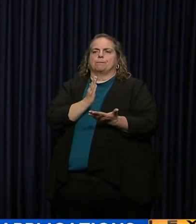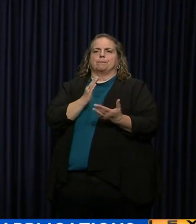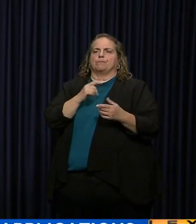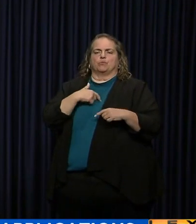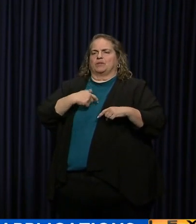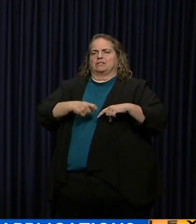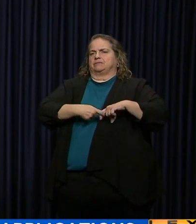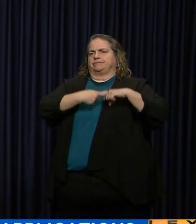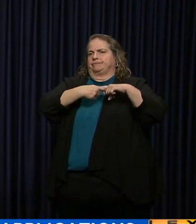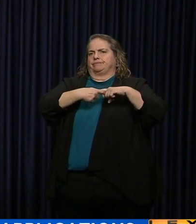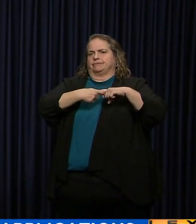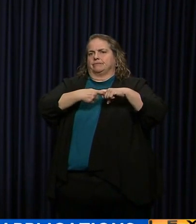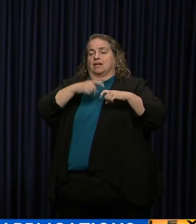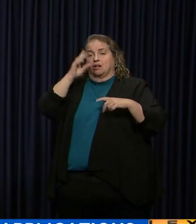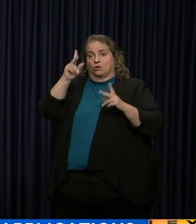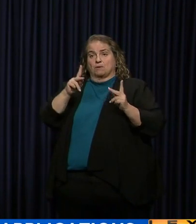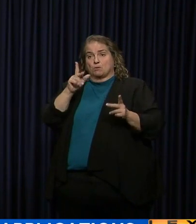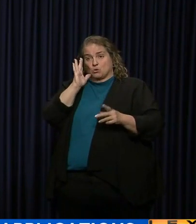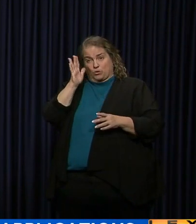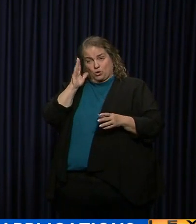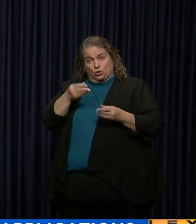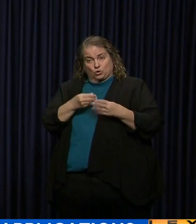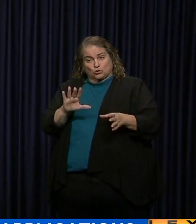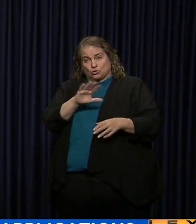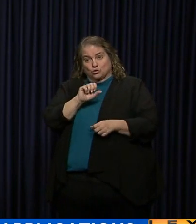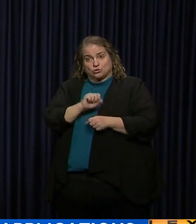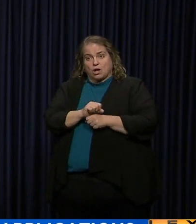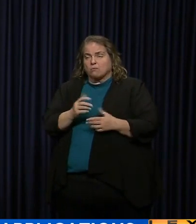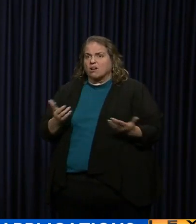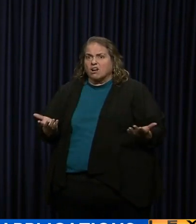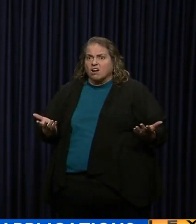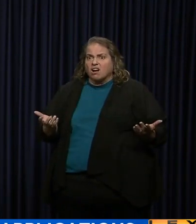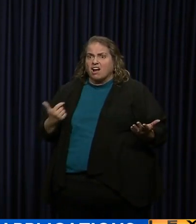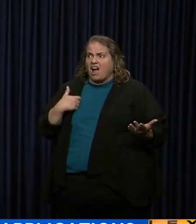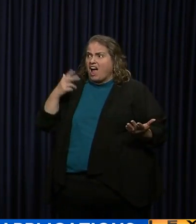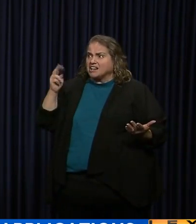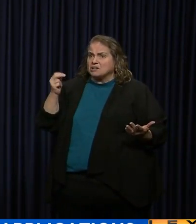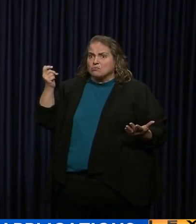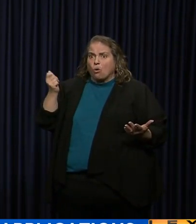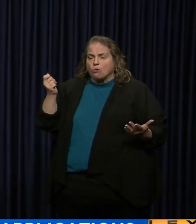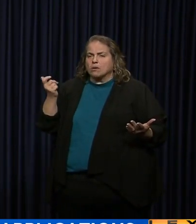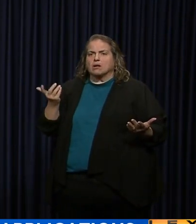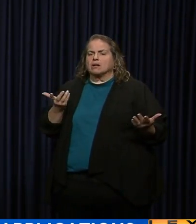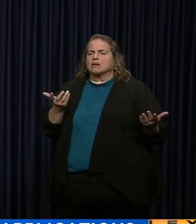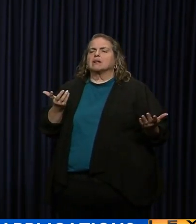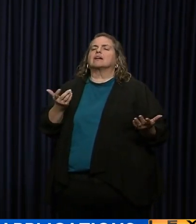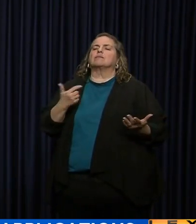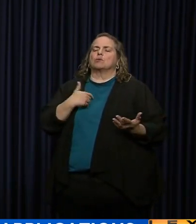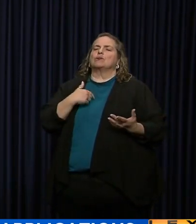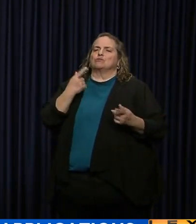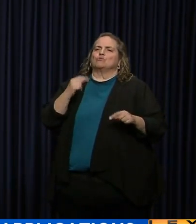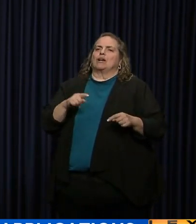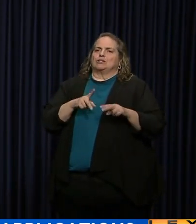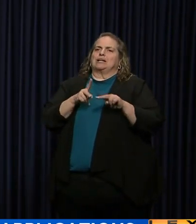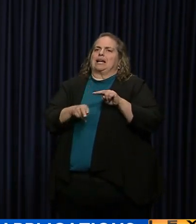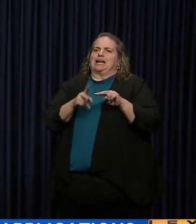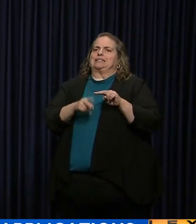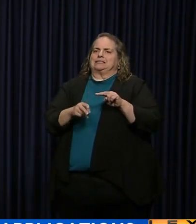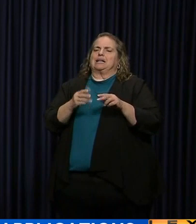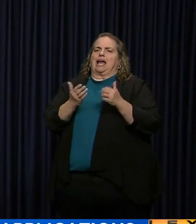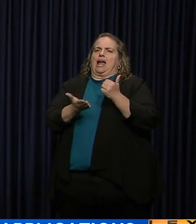their job, that that is not a lot of comfort. But I want to tell you that we work every single day to do everything we can